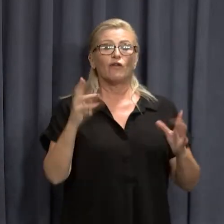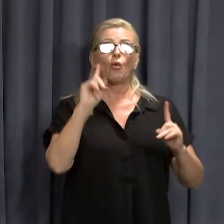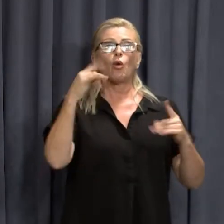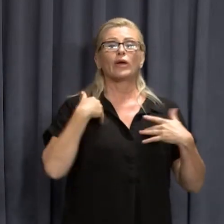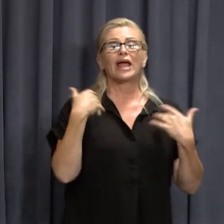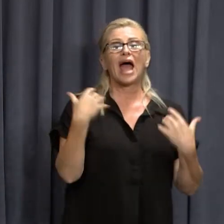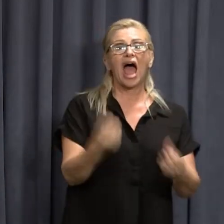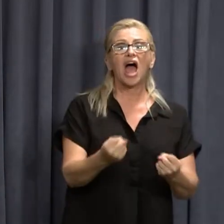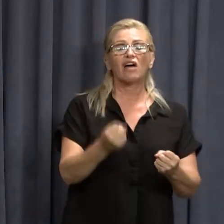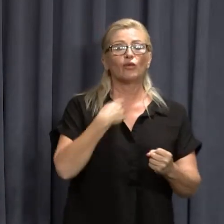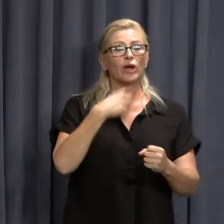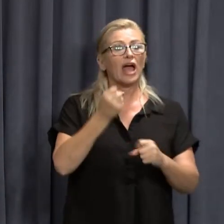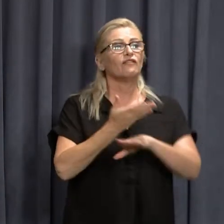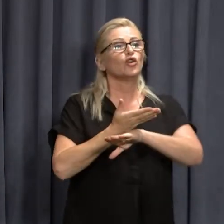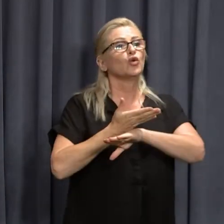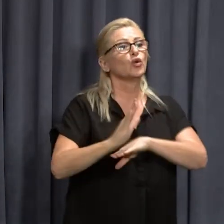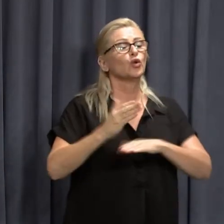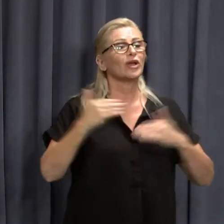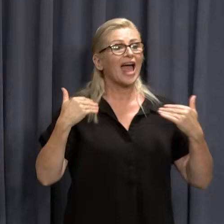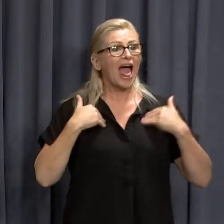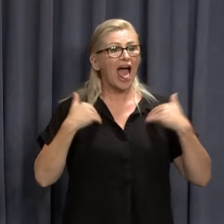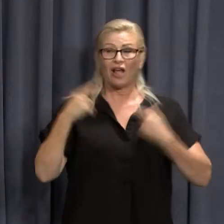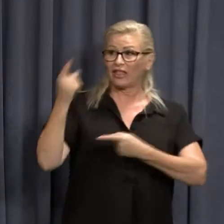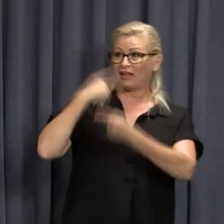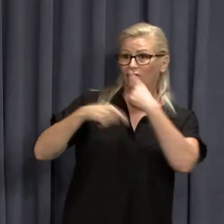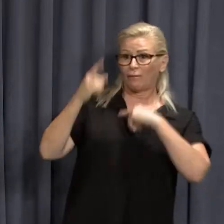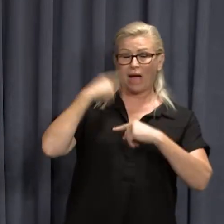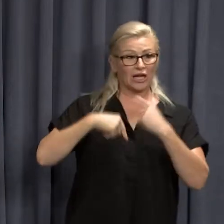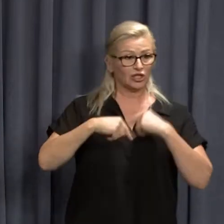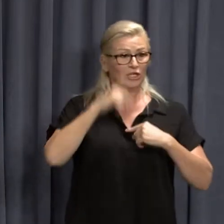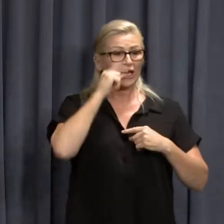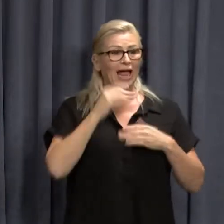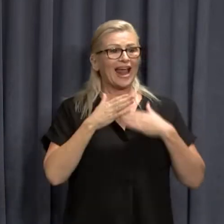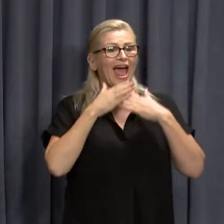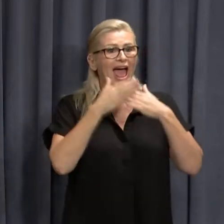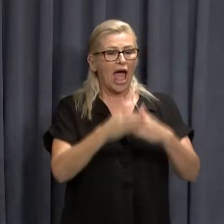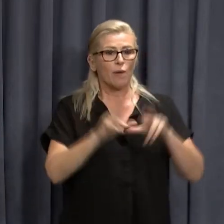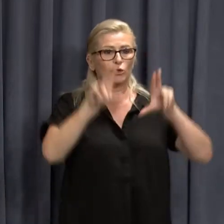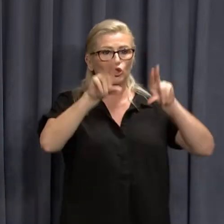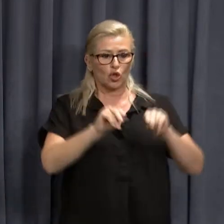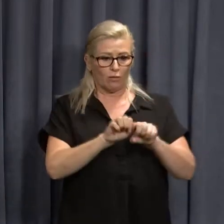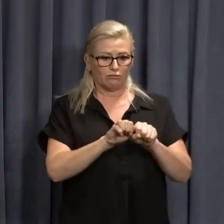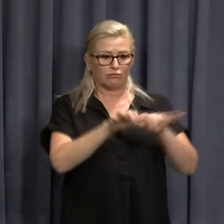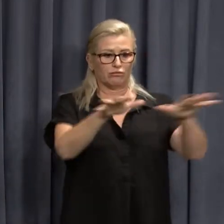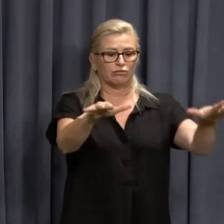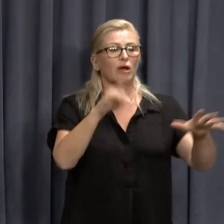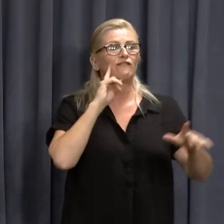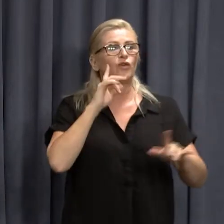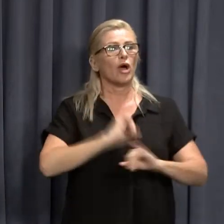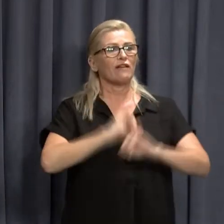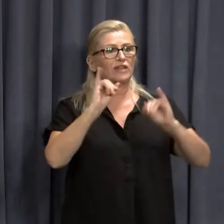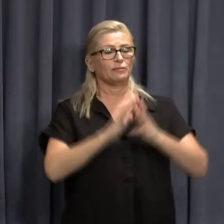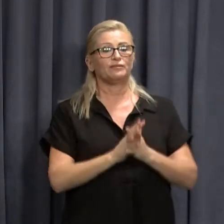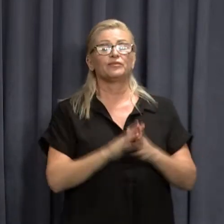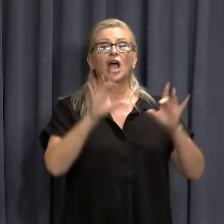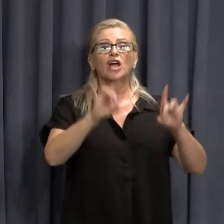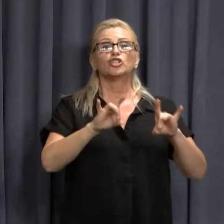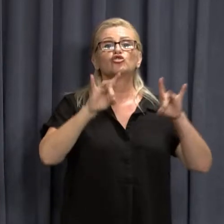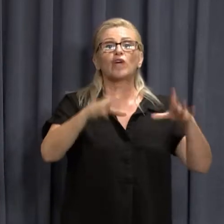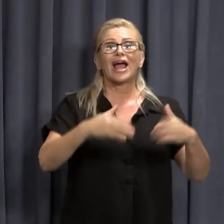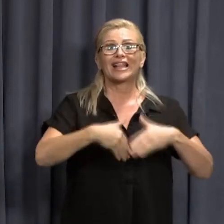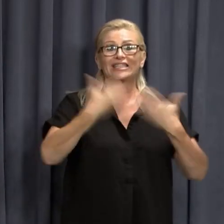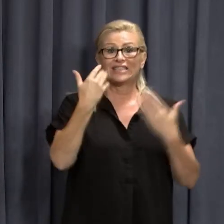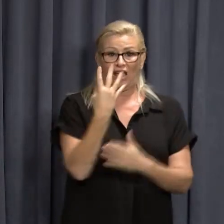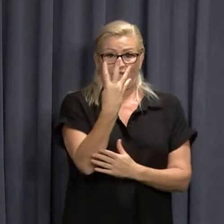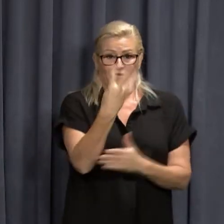with, we've received new health advice to help prevent the transmission of Omicron at particular events. Australia Day is only four days